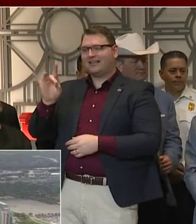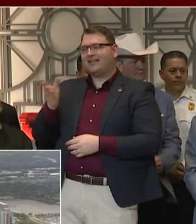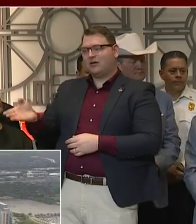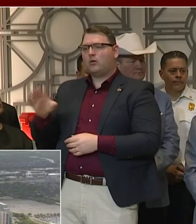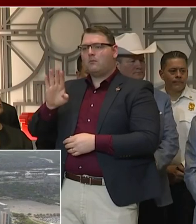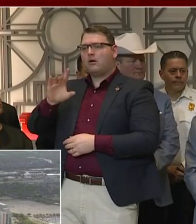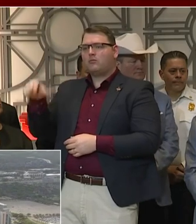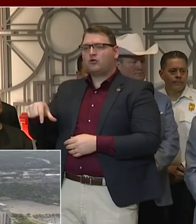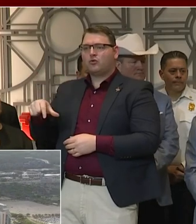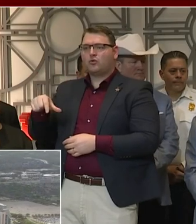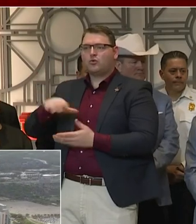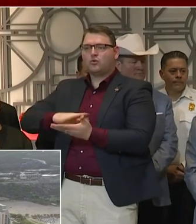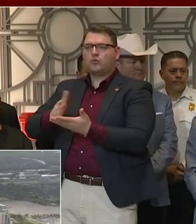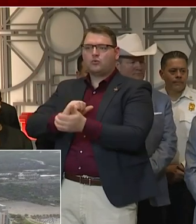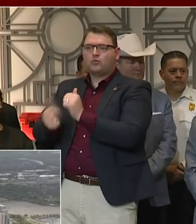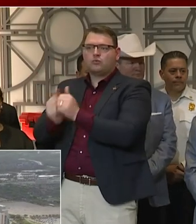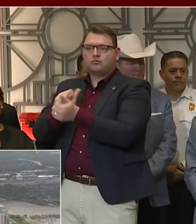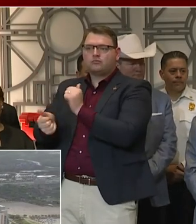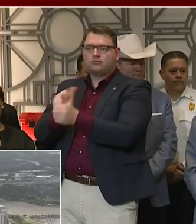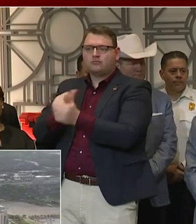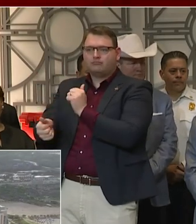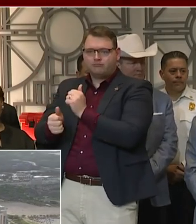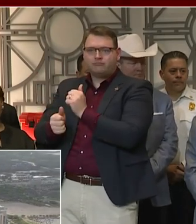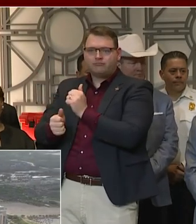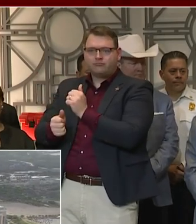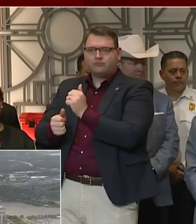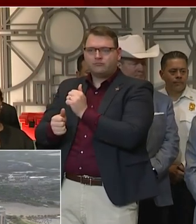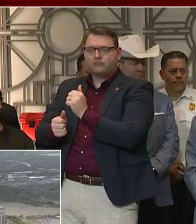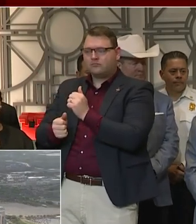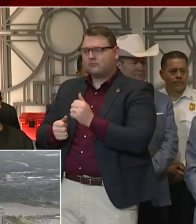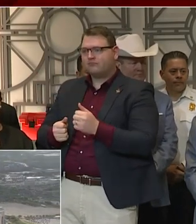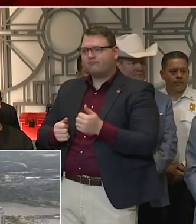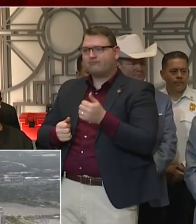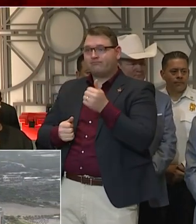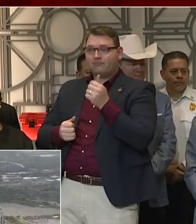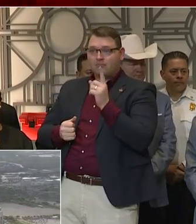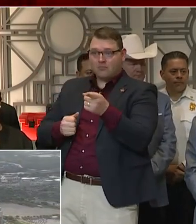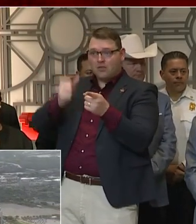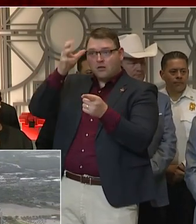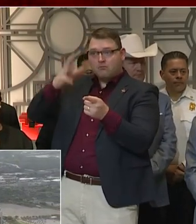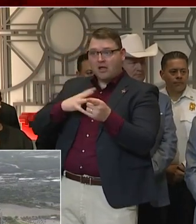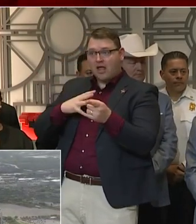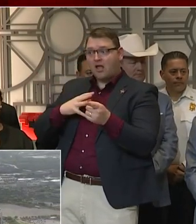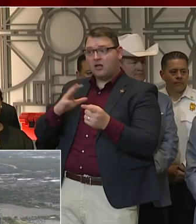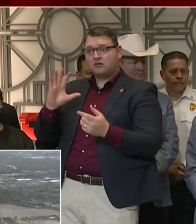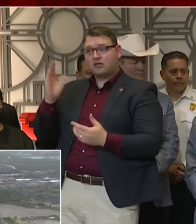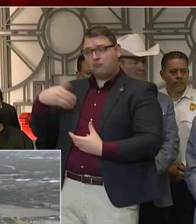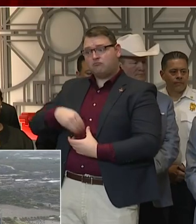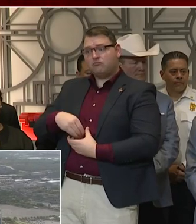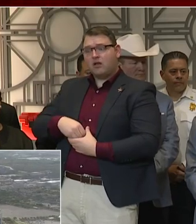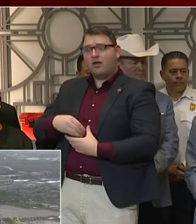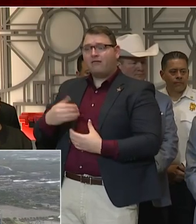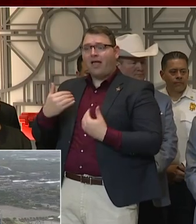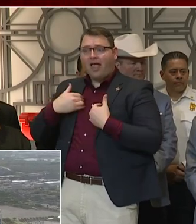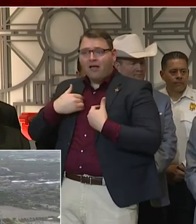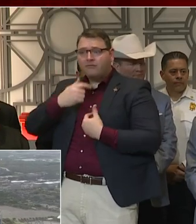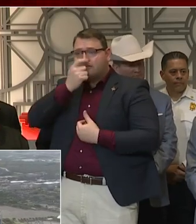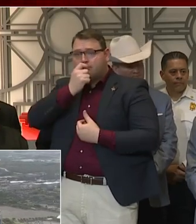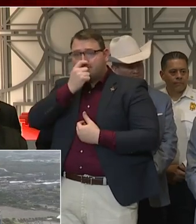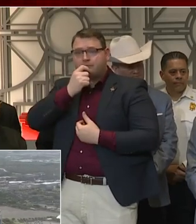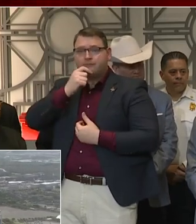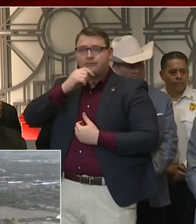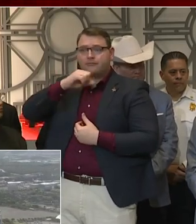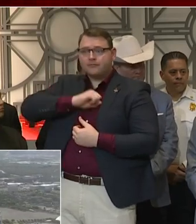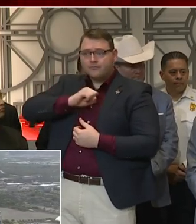then, which would have made it a bigger issue, or whether he didn't have symptoms, which wouldn't have made it as big an issue. And so that's why right now we're